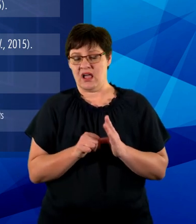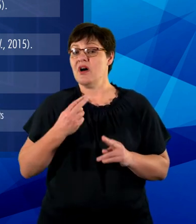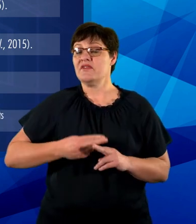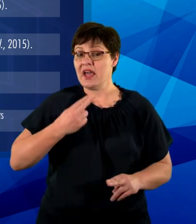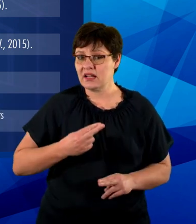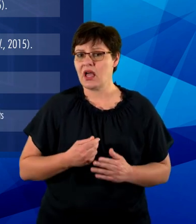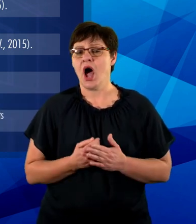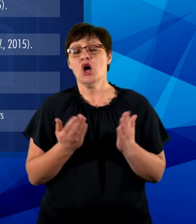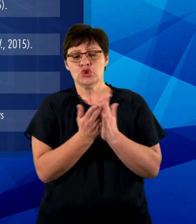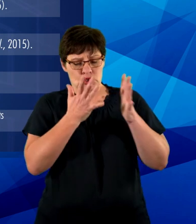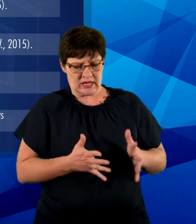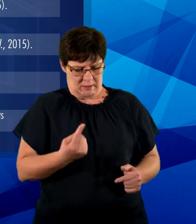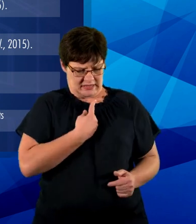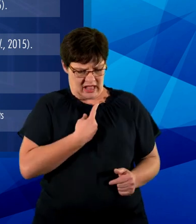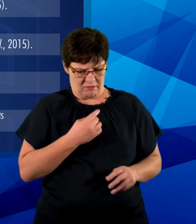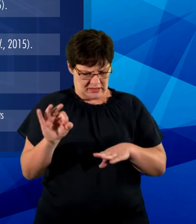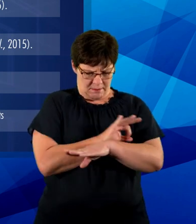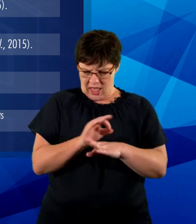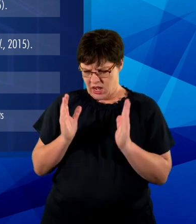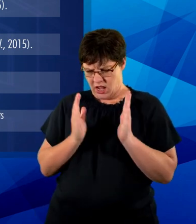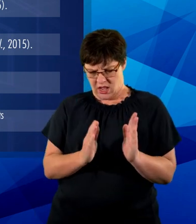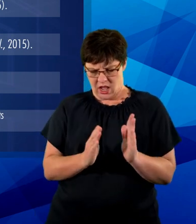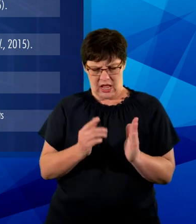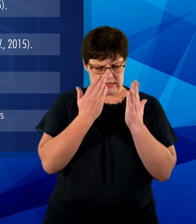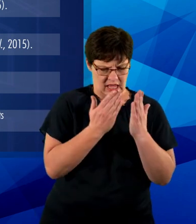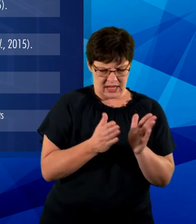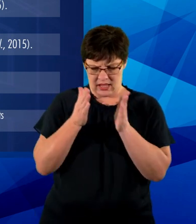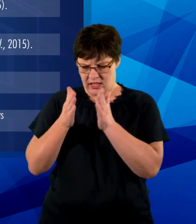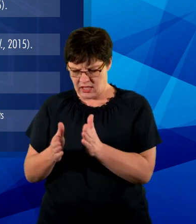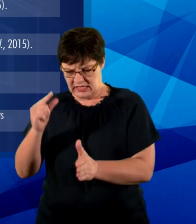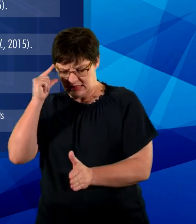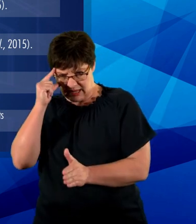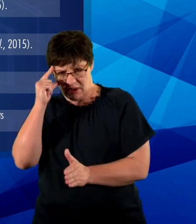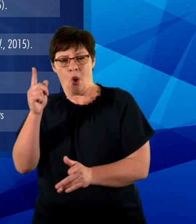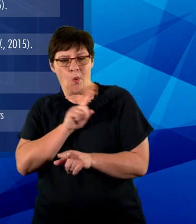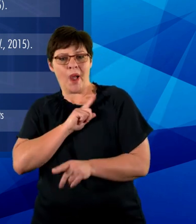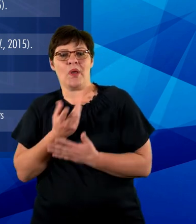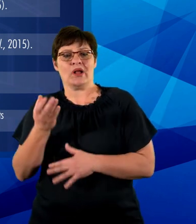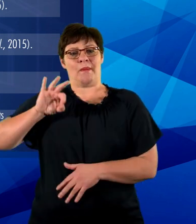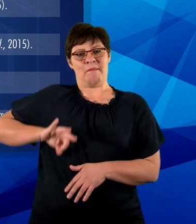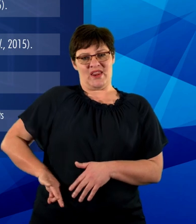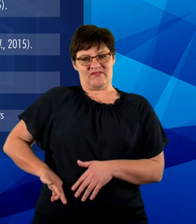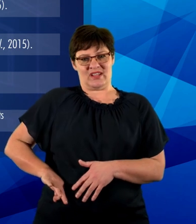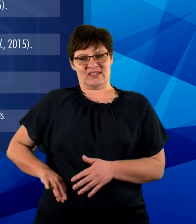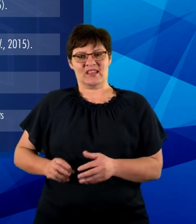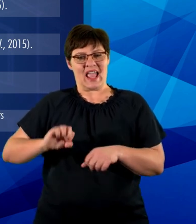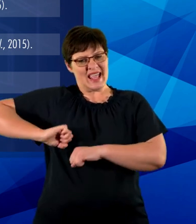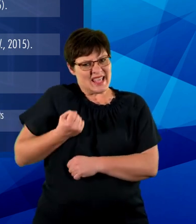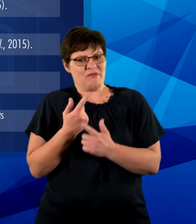students should plan study and rest periods adequately to reap the benefits of long-term memory associated with effective sleep